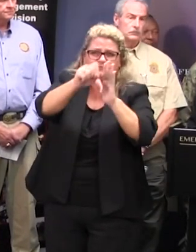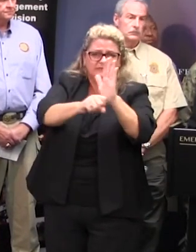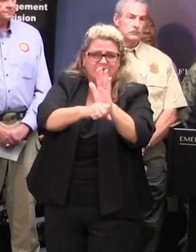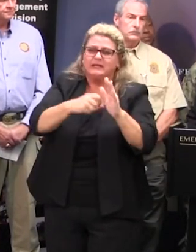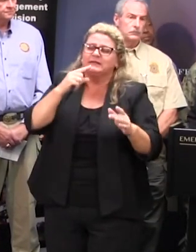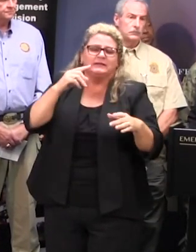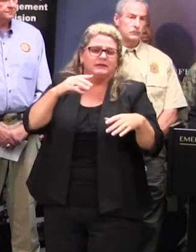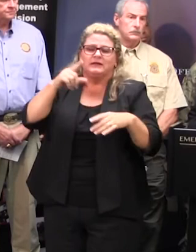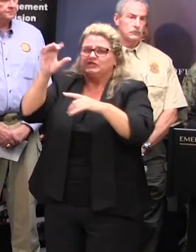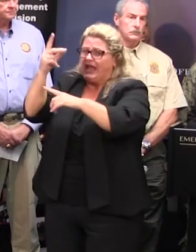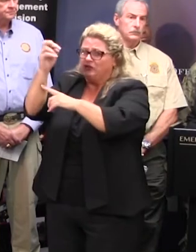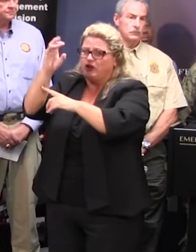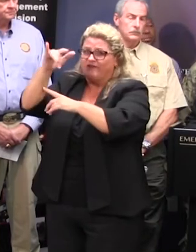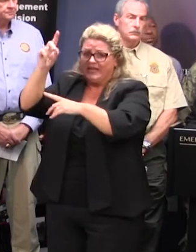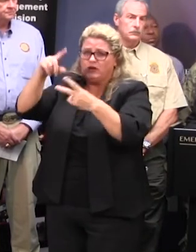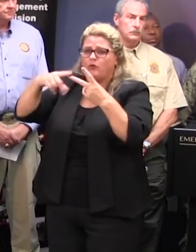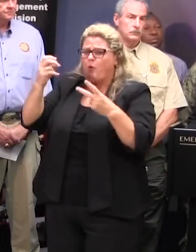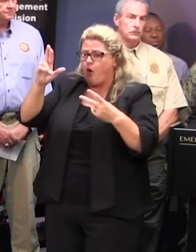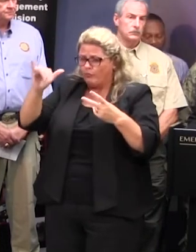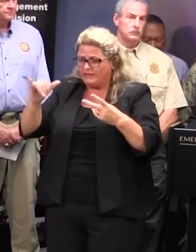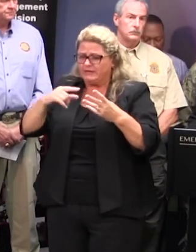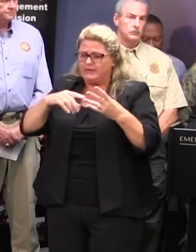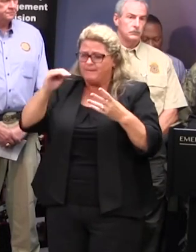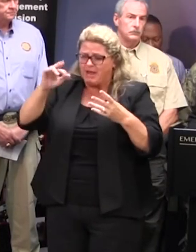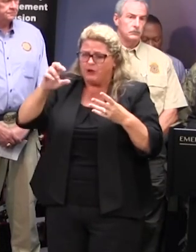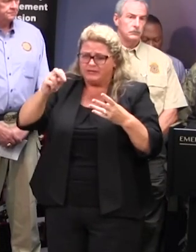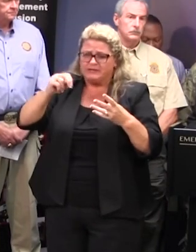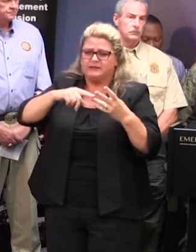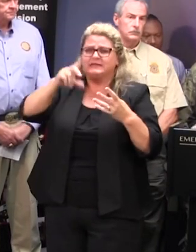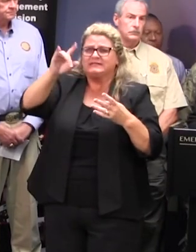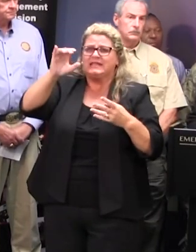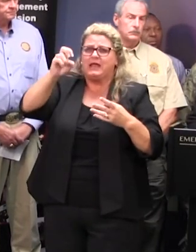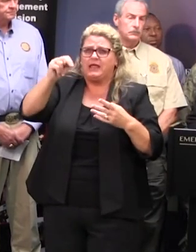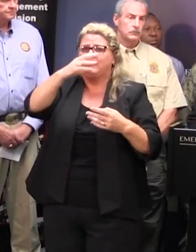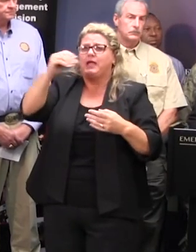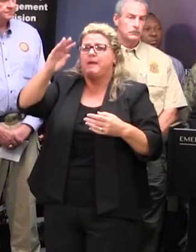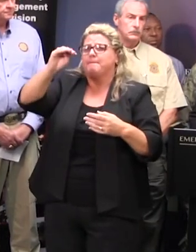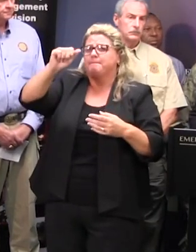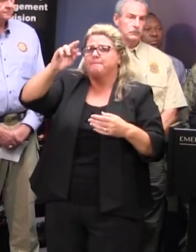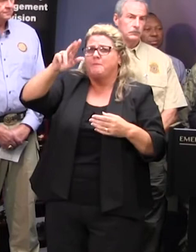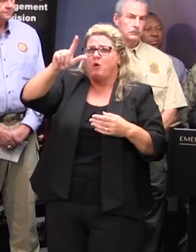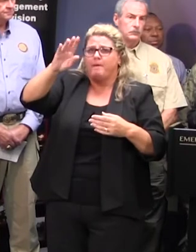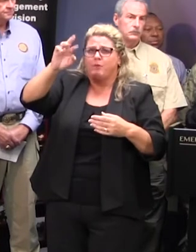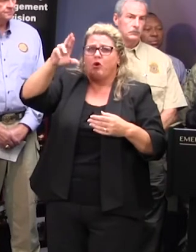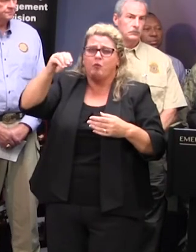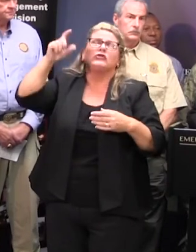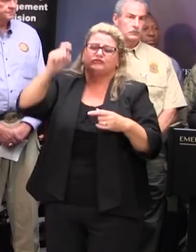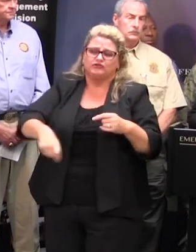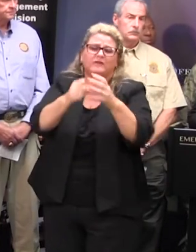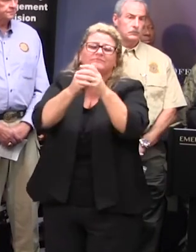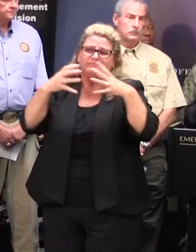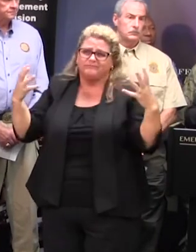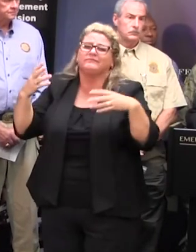issues in chesterfield parts of ori marion dillon and marborough counties and we expect that number to grow as the